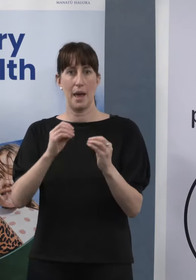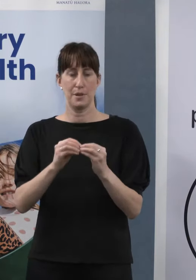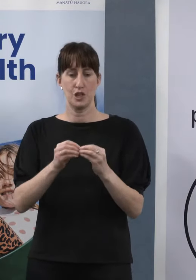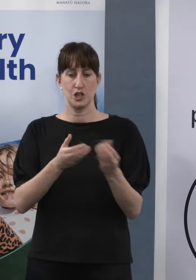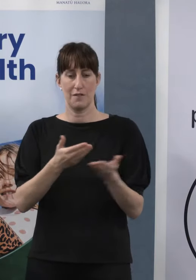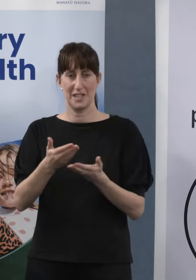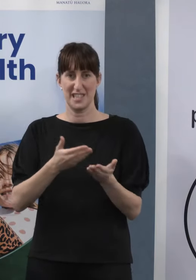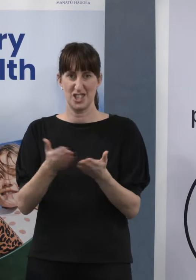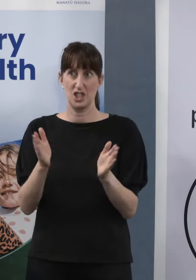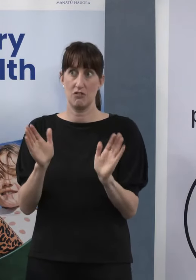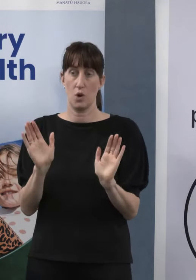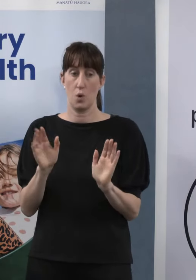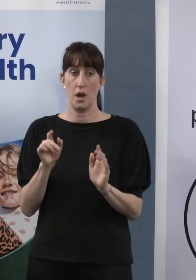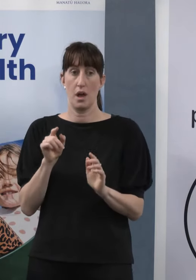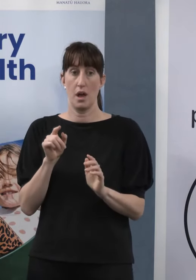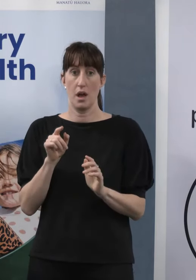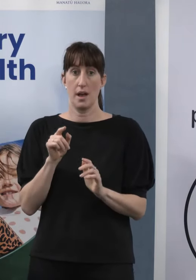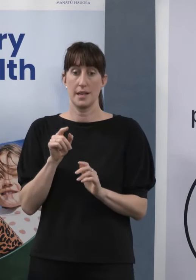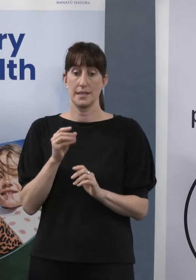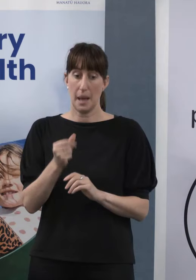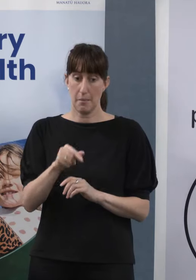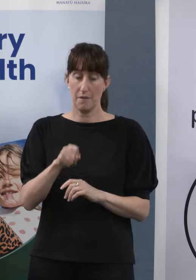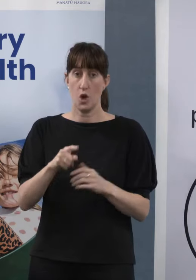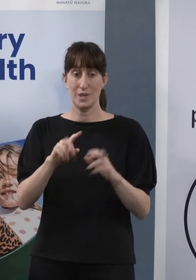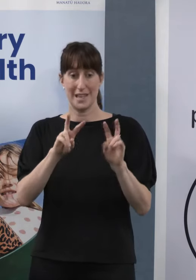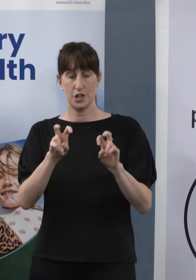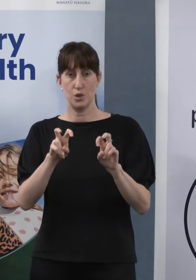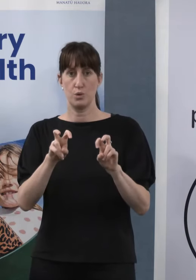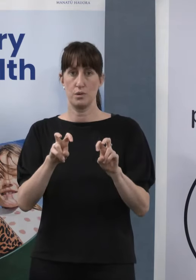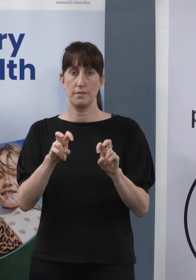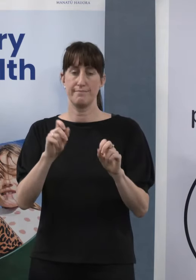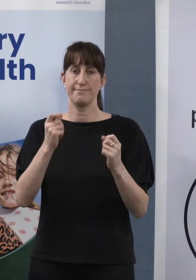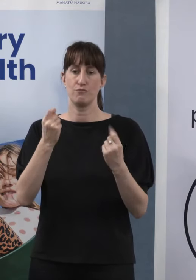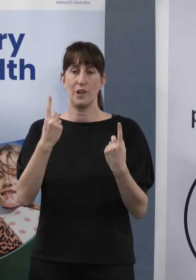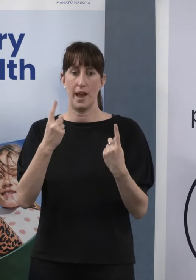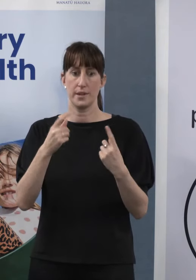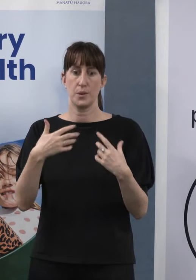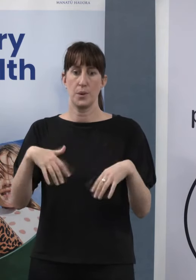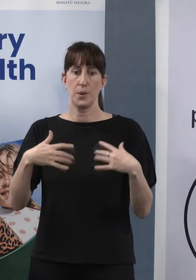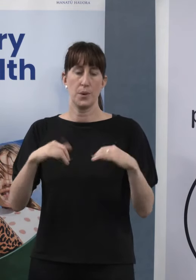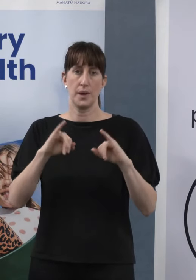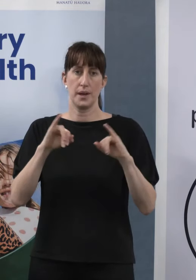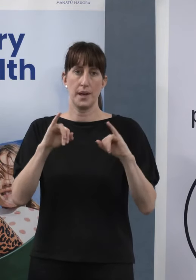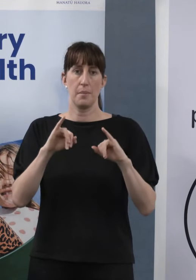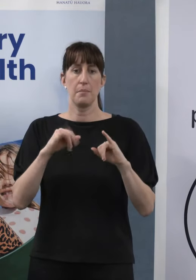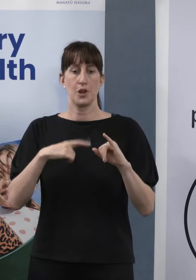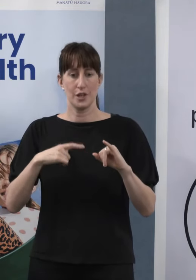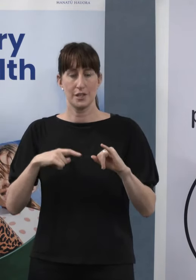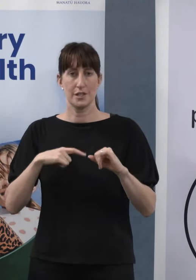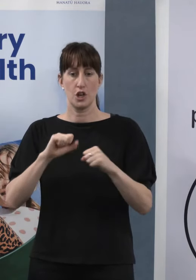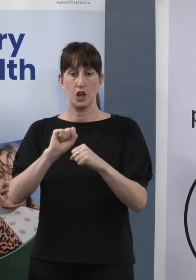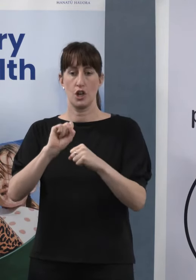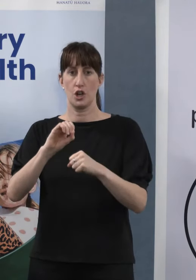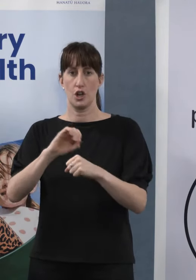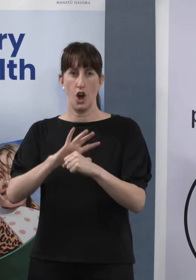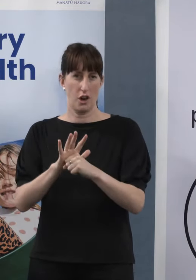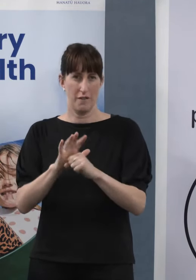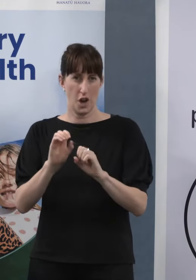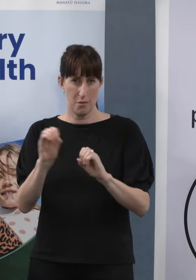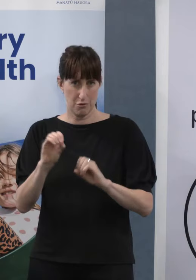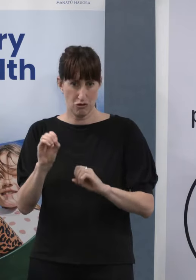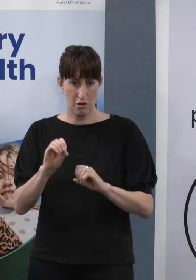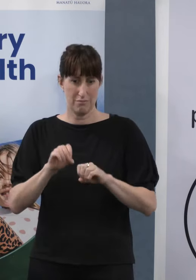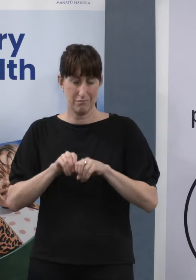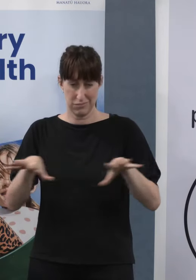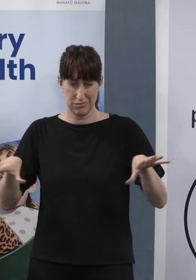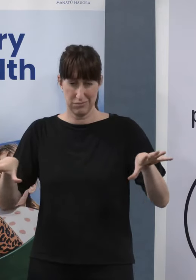and some of these of course became very stark and acute when we hit that Omicron outbreak and the pressure really came on the system. But I